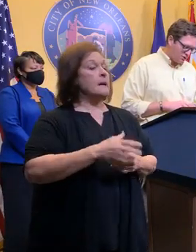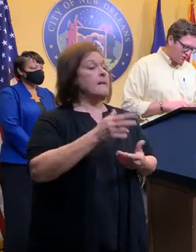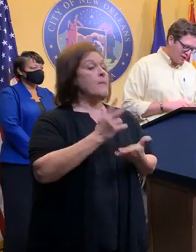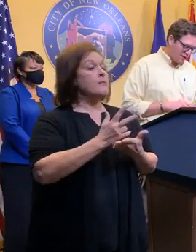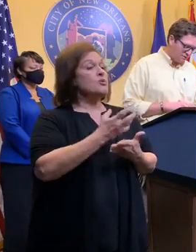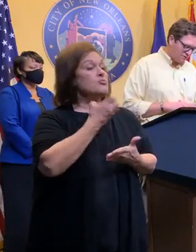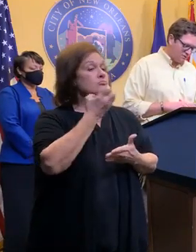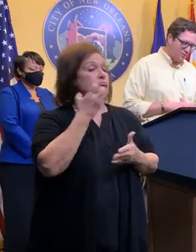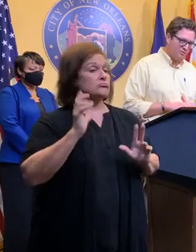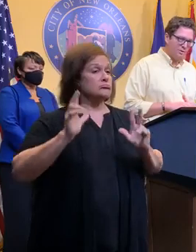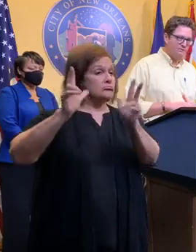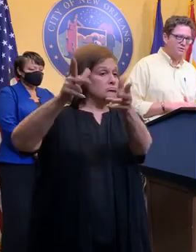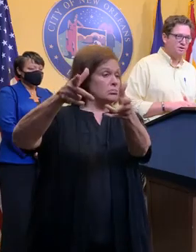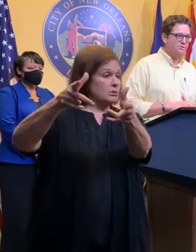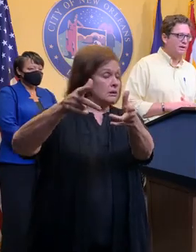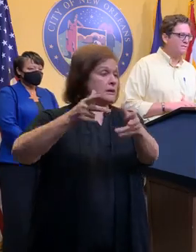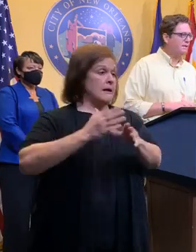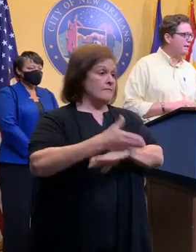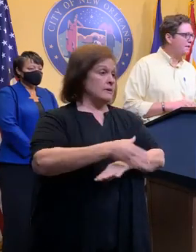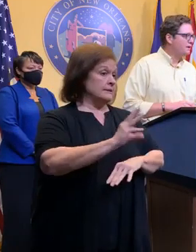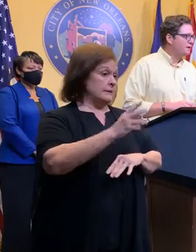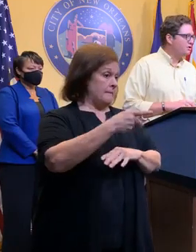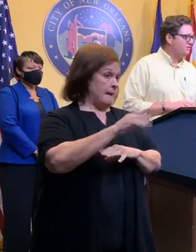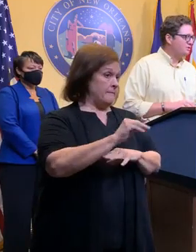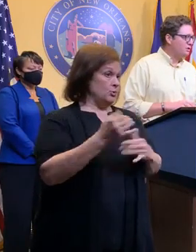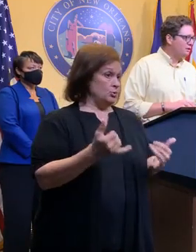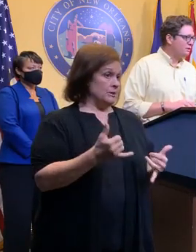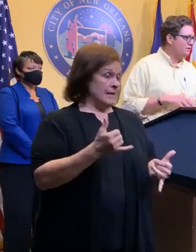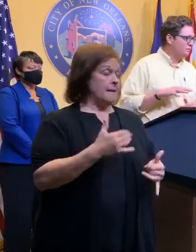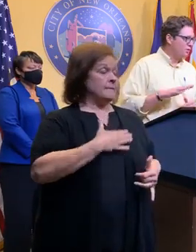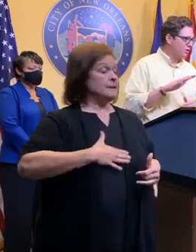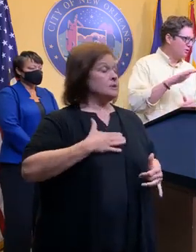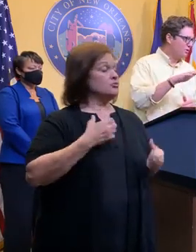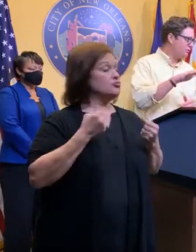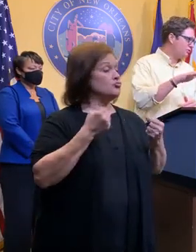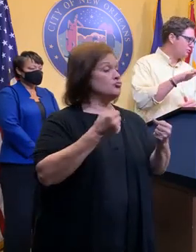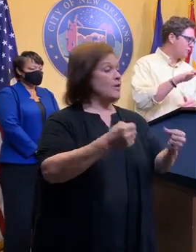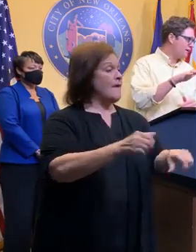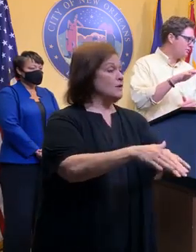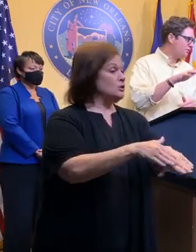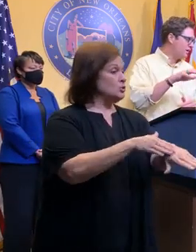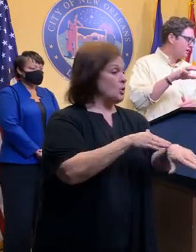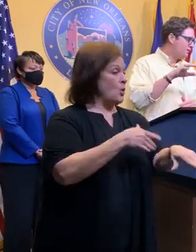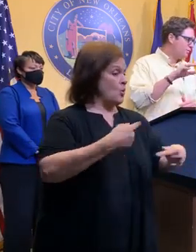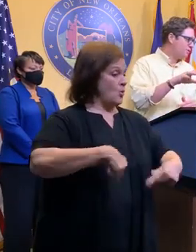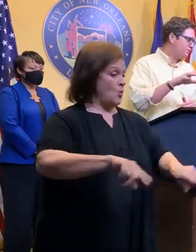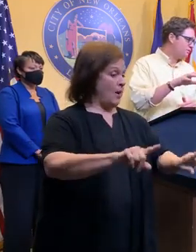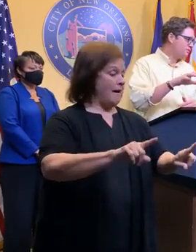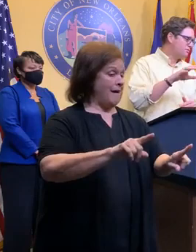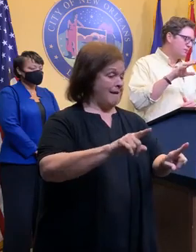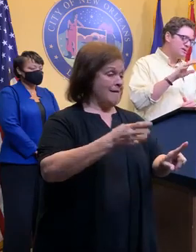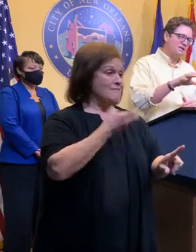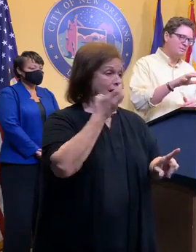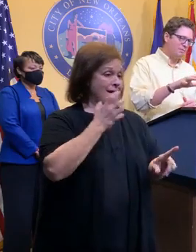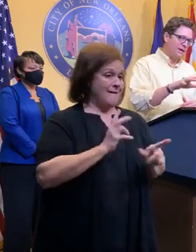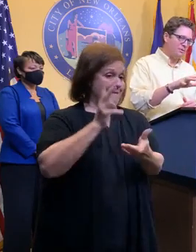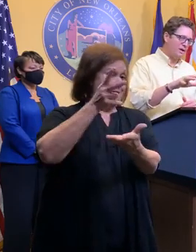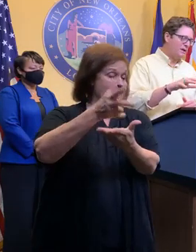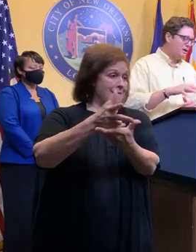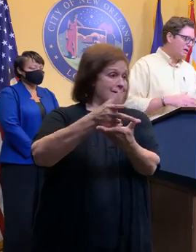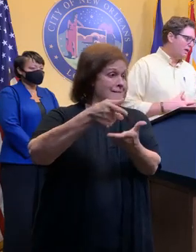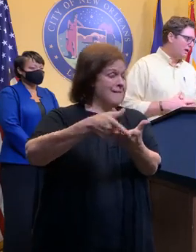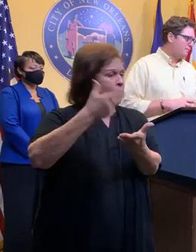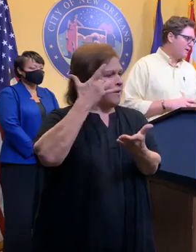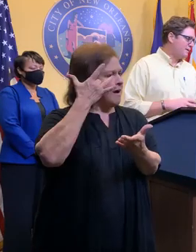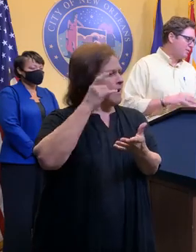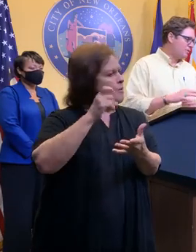Parking neutral grounds permissible after 6 p.m. today. Drive slowly when you go into those neutral grounds. They're beautiful. Please keep them